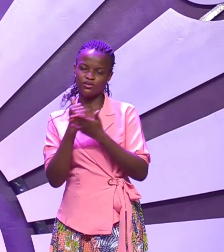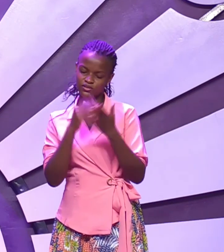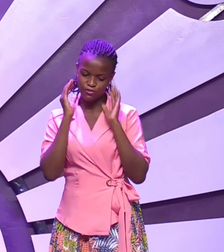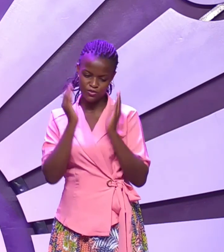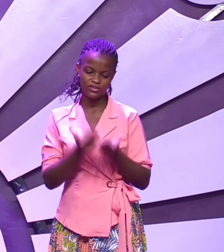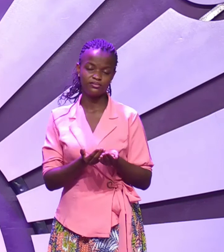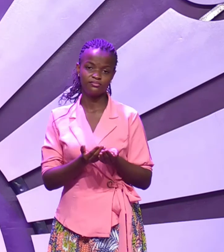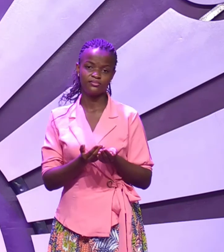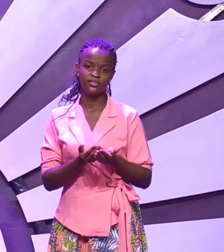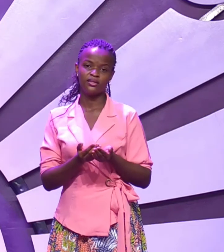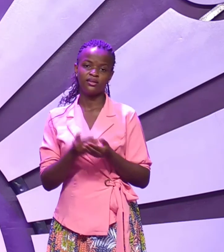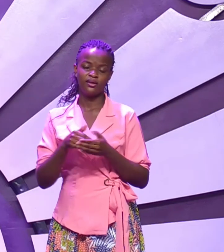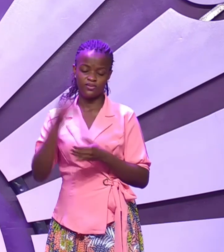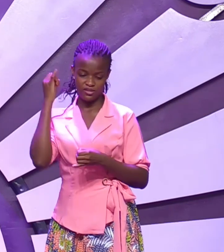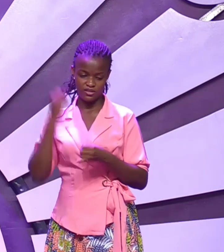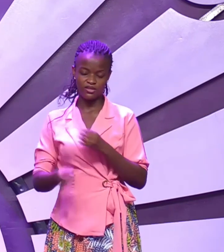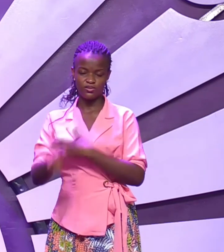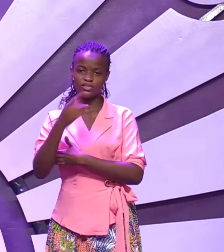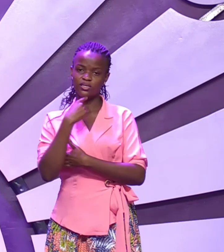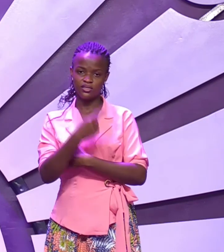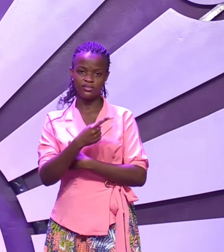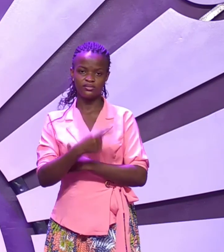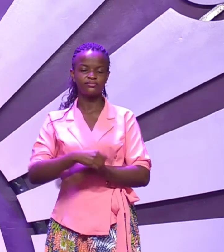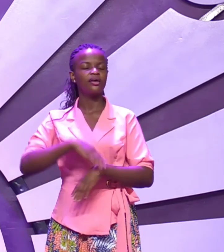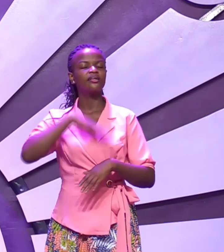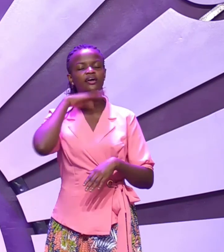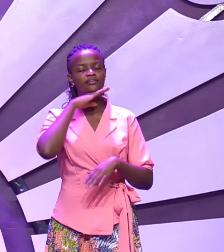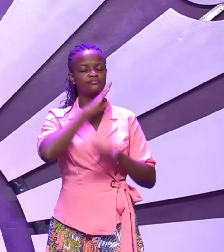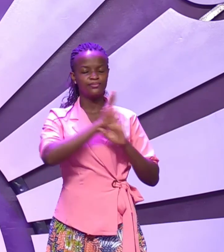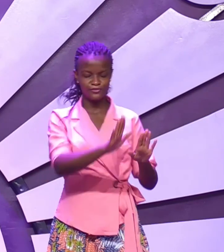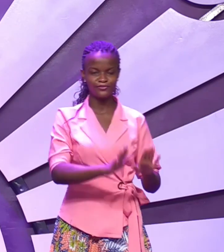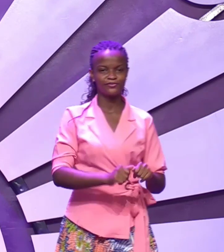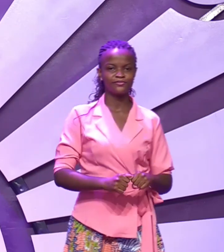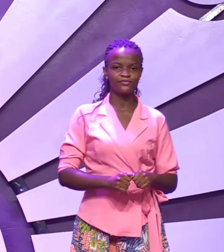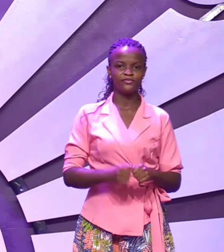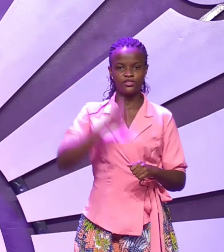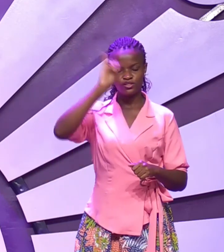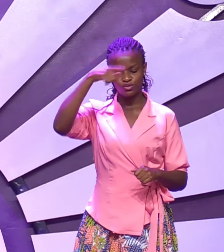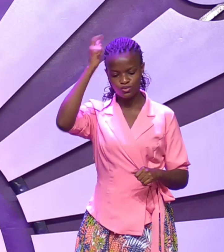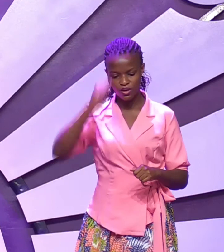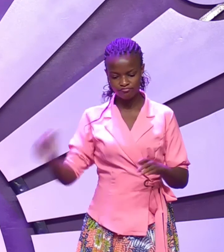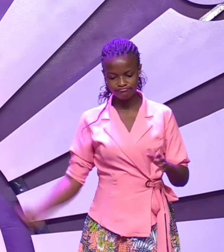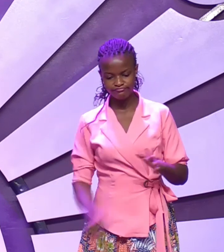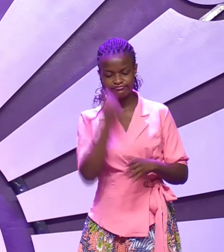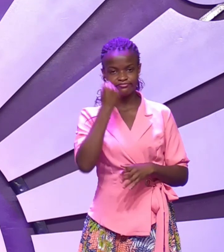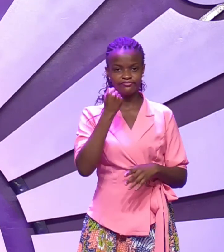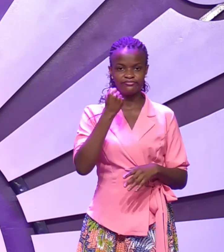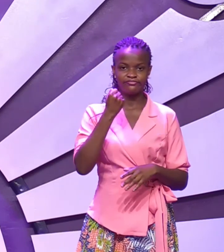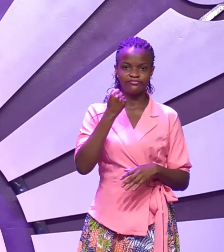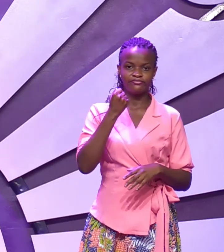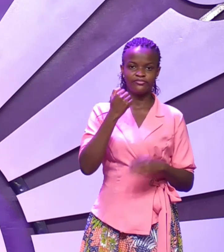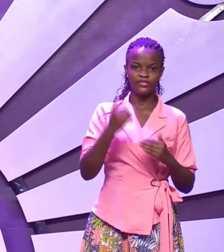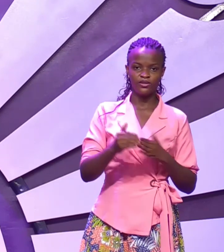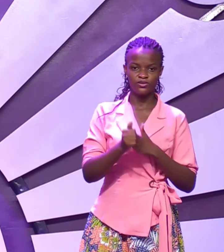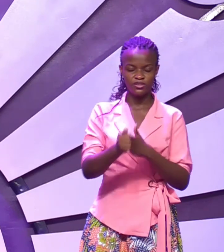finally God said enough is enough Yosha get up you will not lead